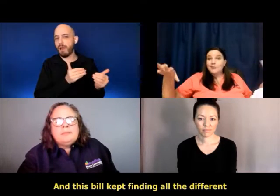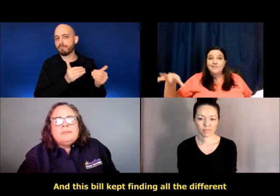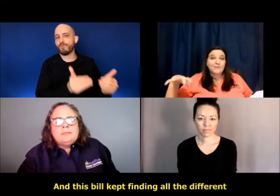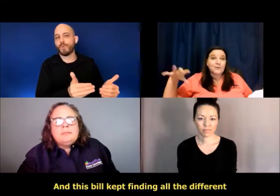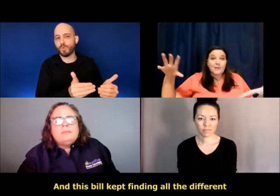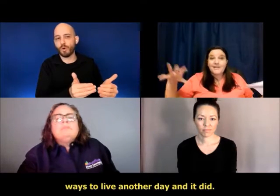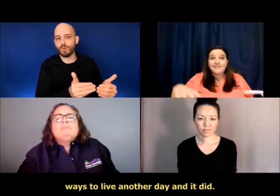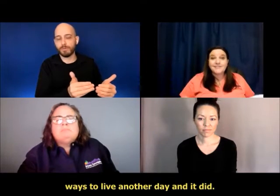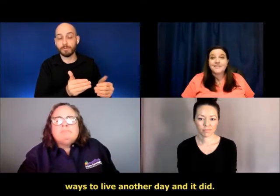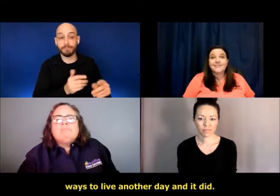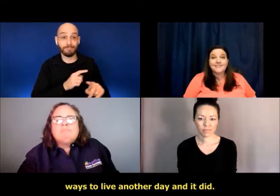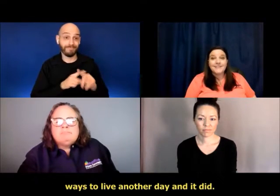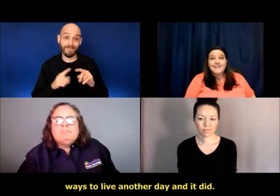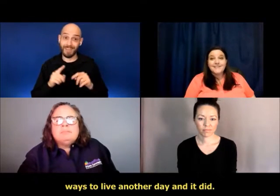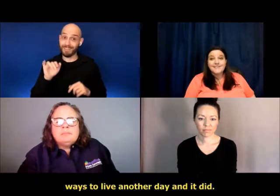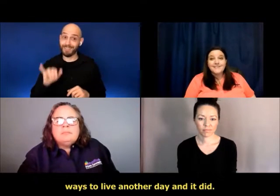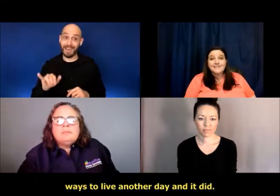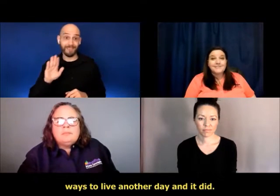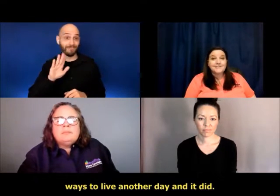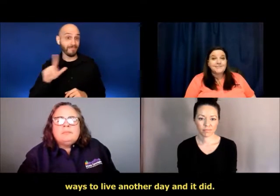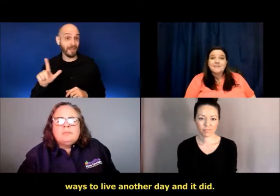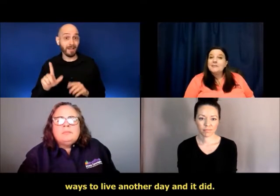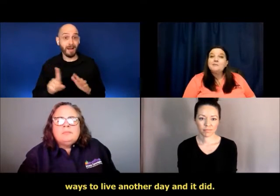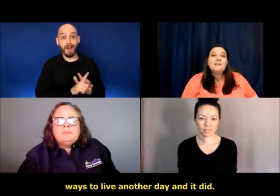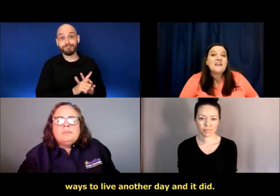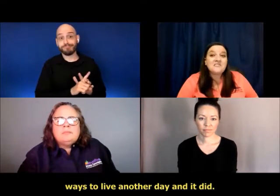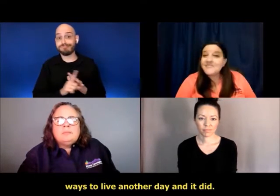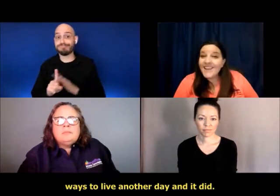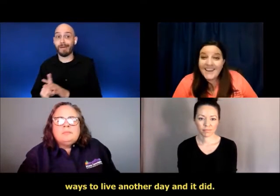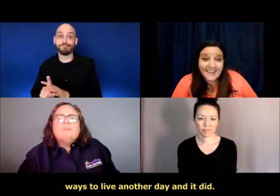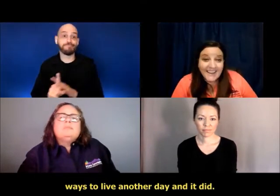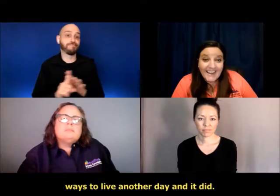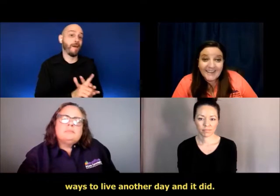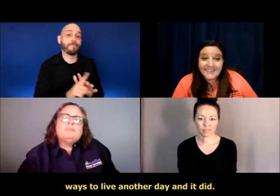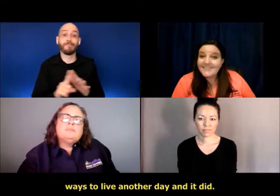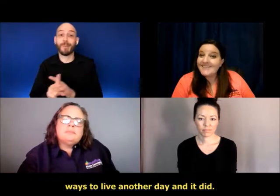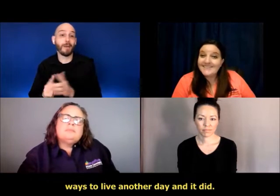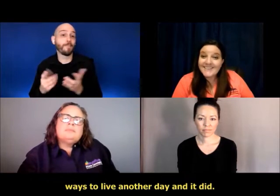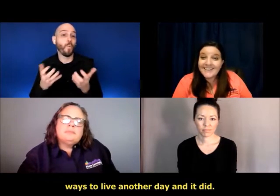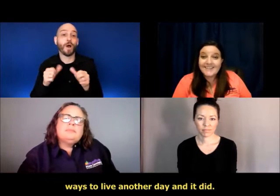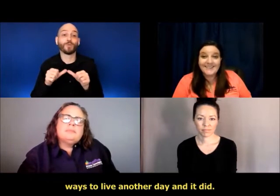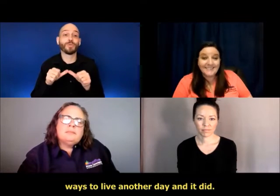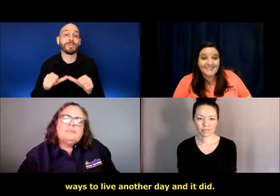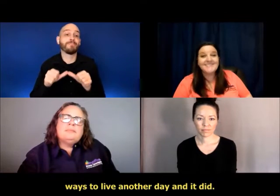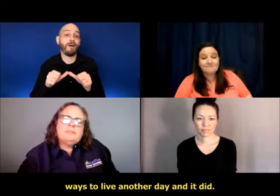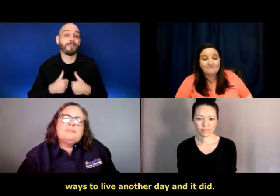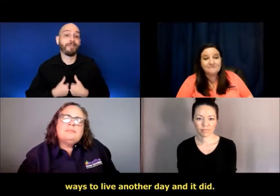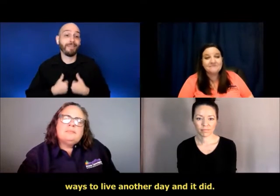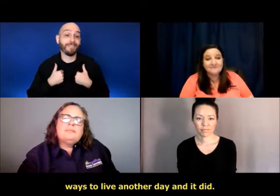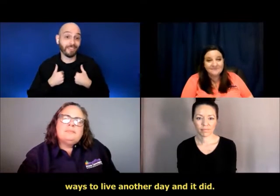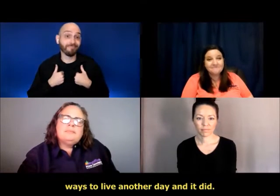finding all the different ways to, to live another day. And it did.